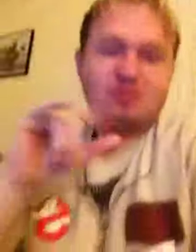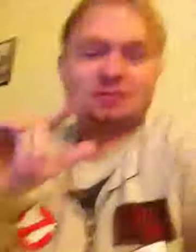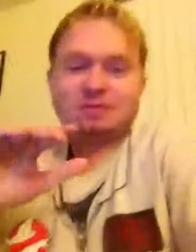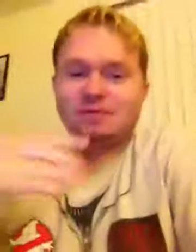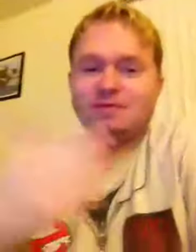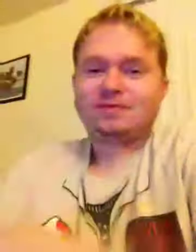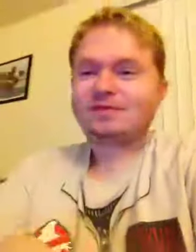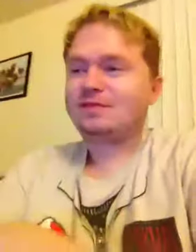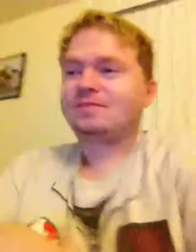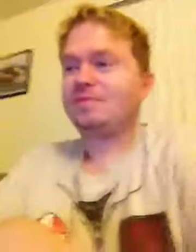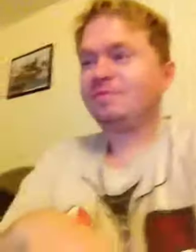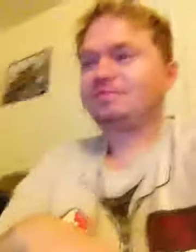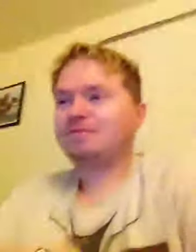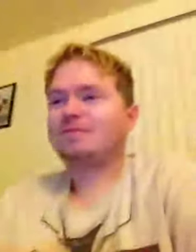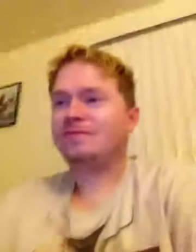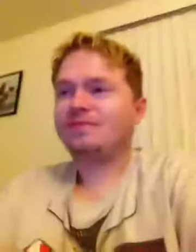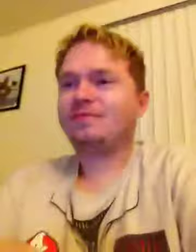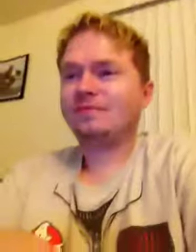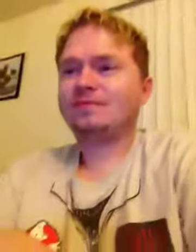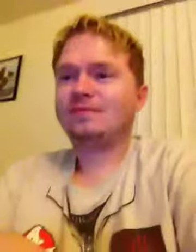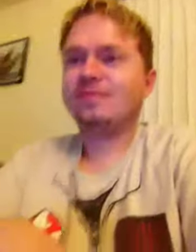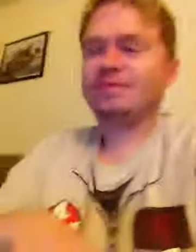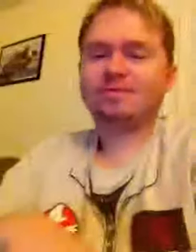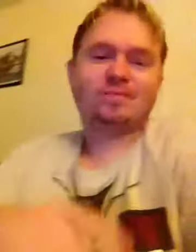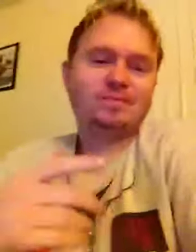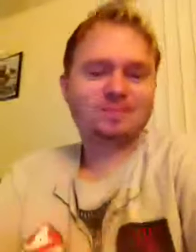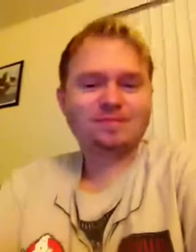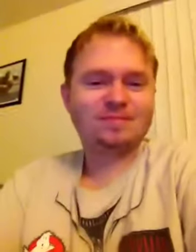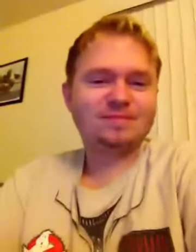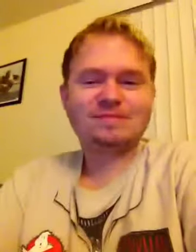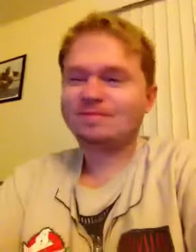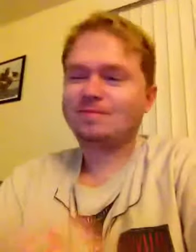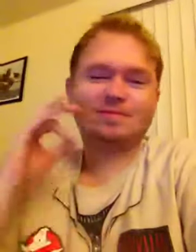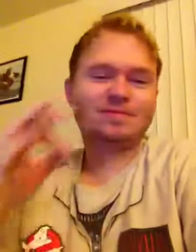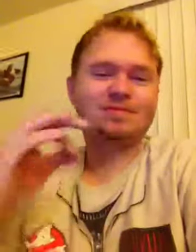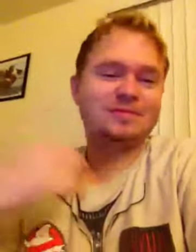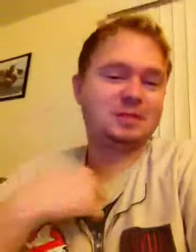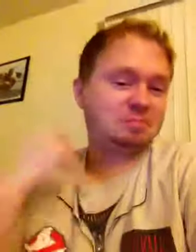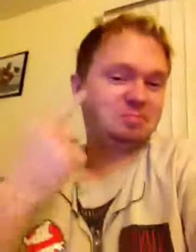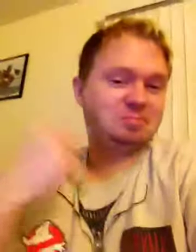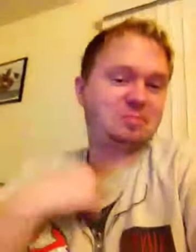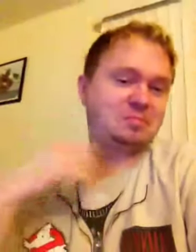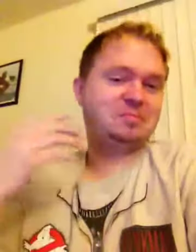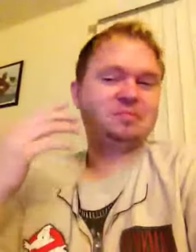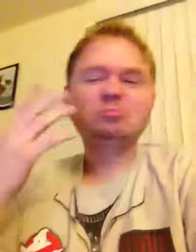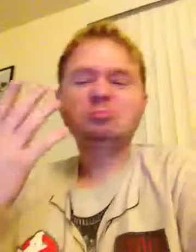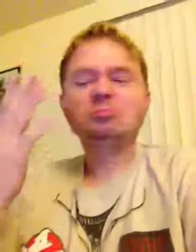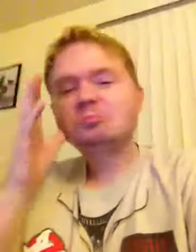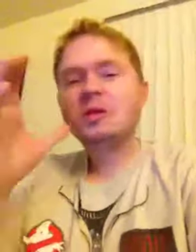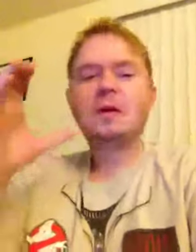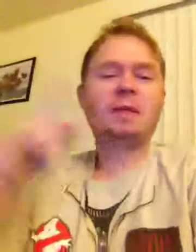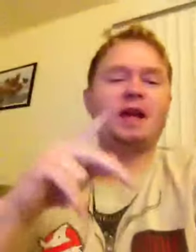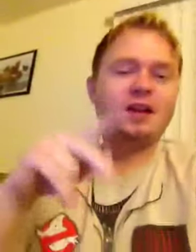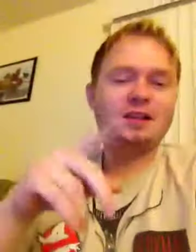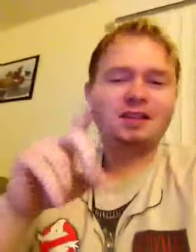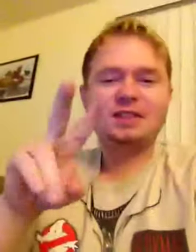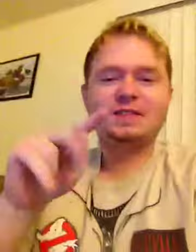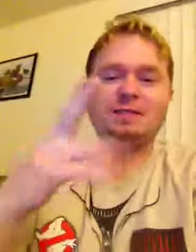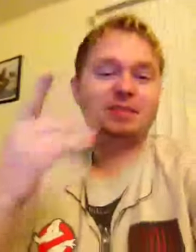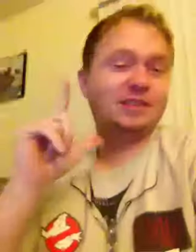Three Christmases ago. Three years, huh? Well, the phone records show that you haven't even called him in over a year. So, no